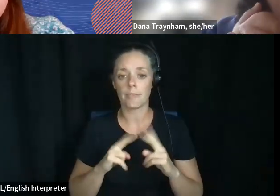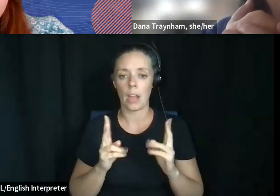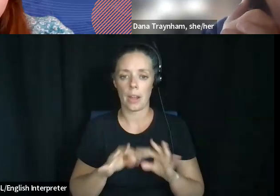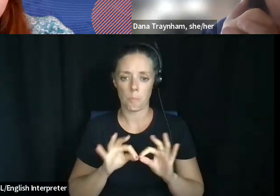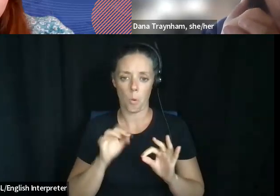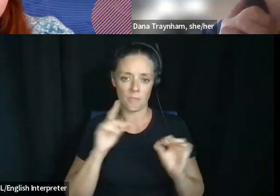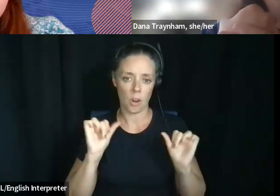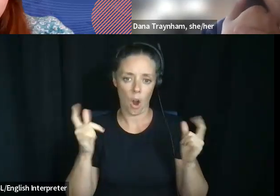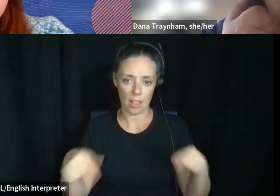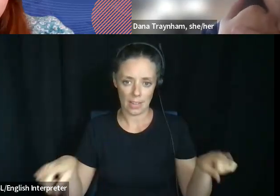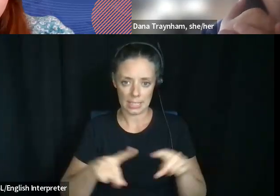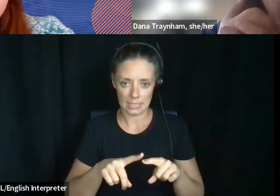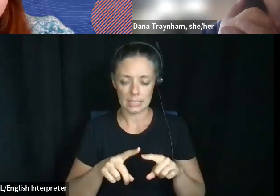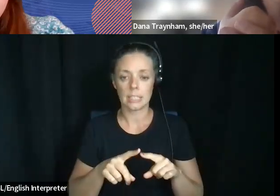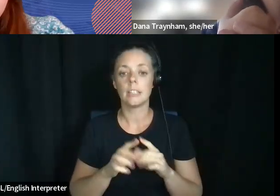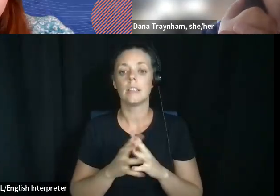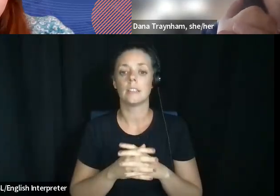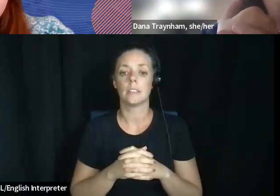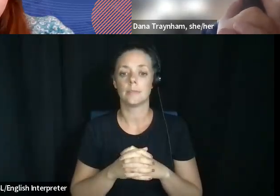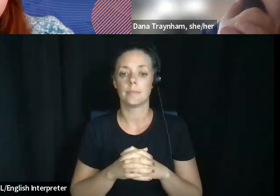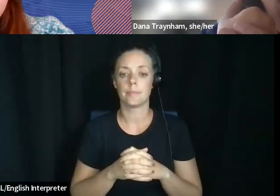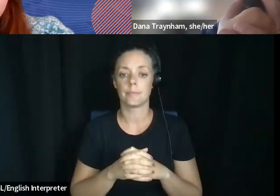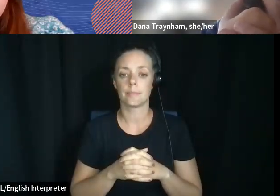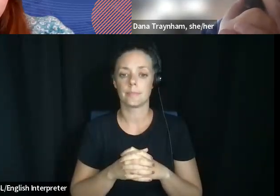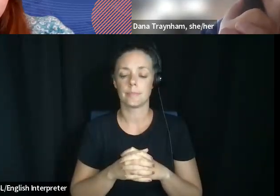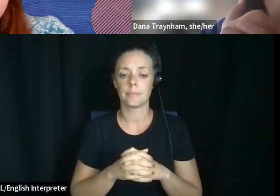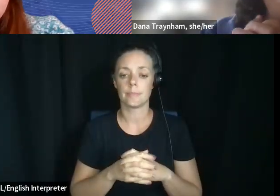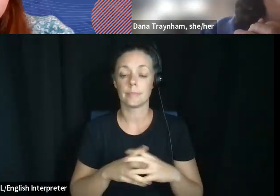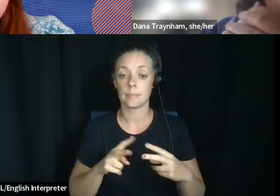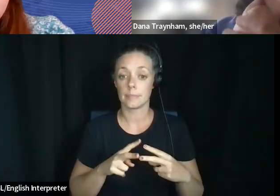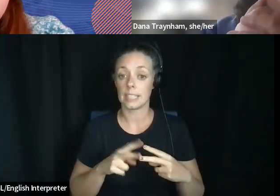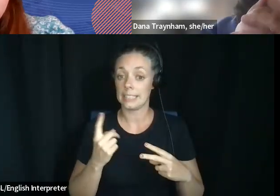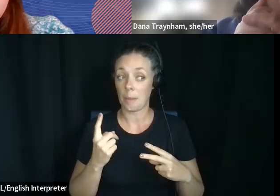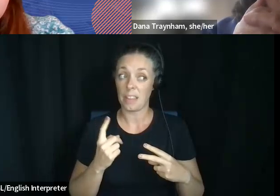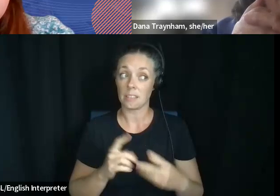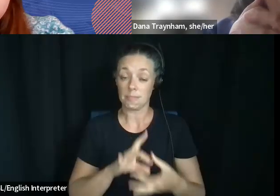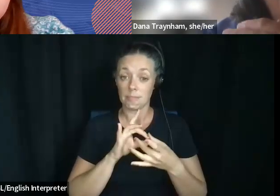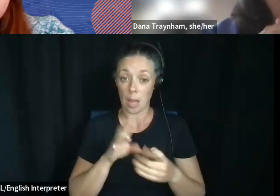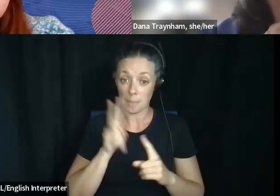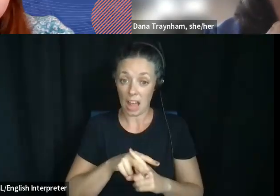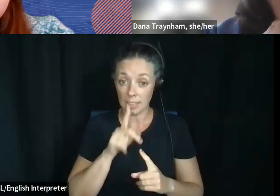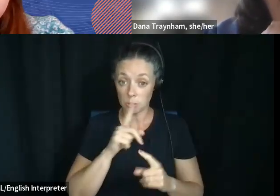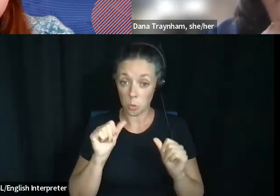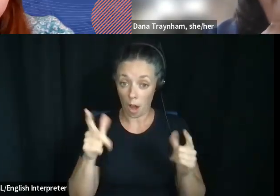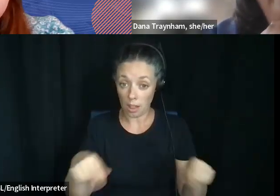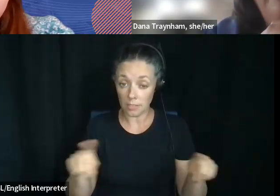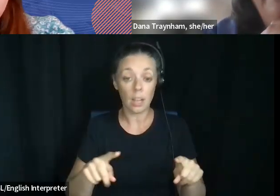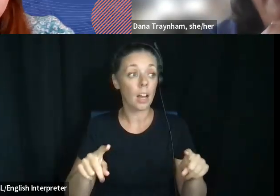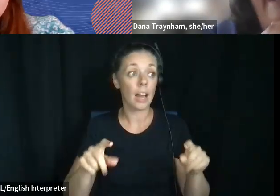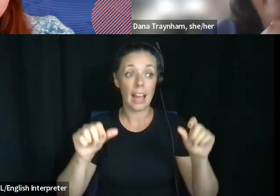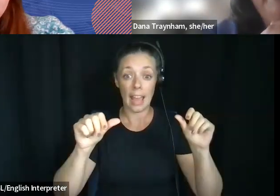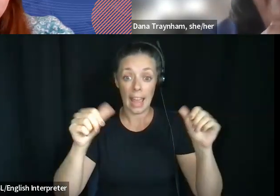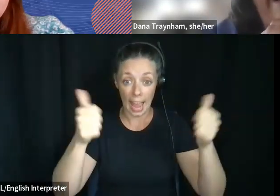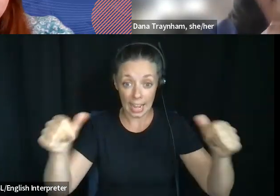of us. Because this is something that pertains to all of us. Any of us at any time, we